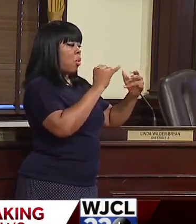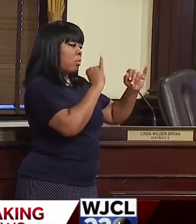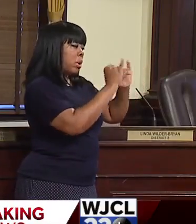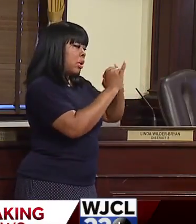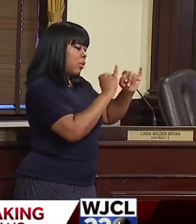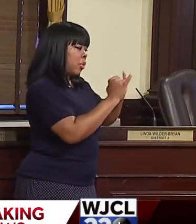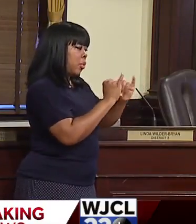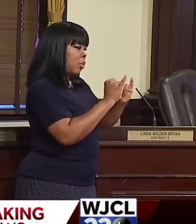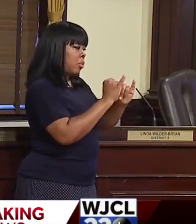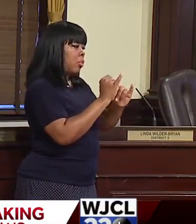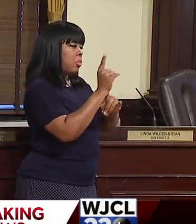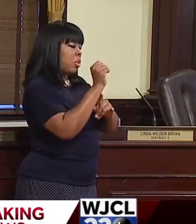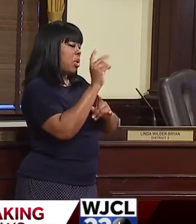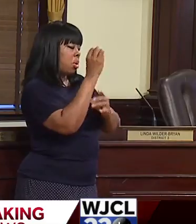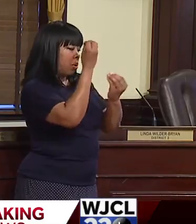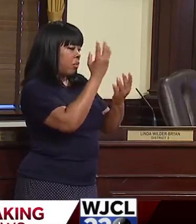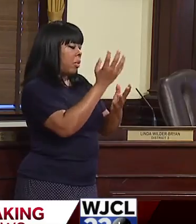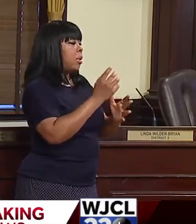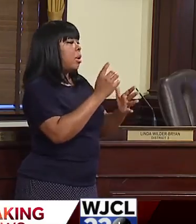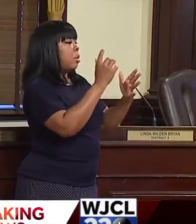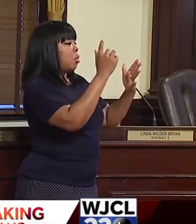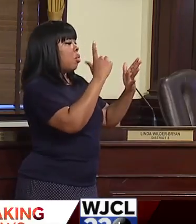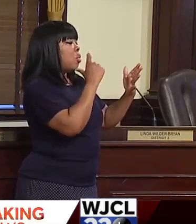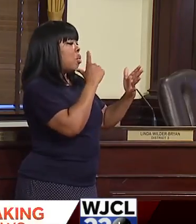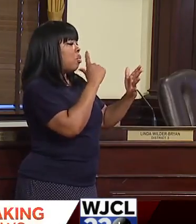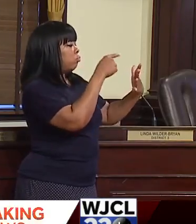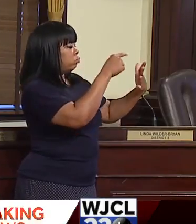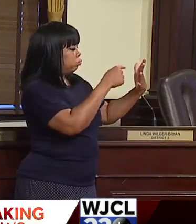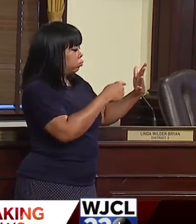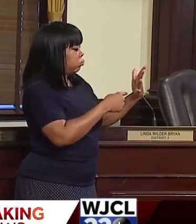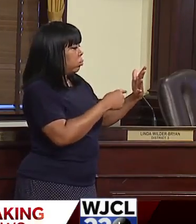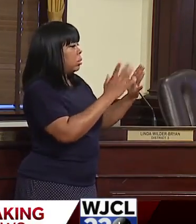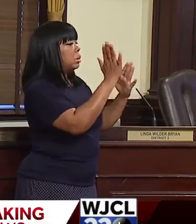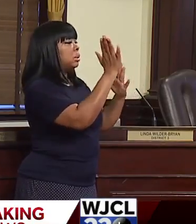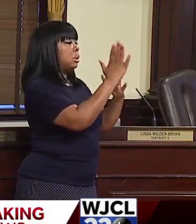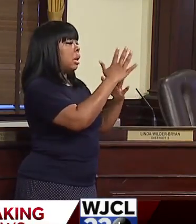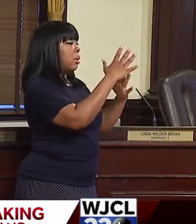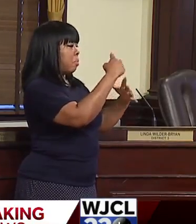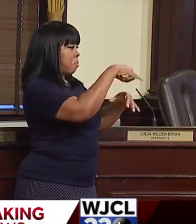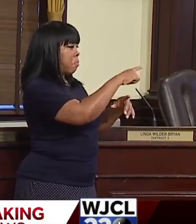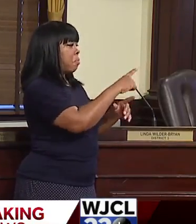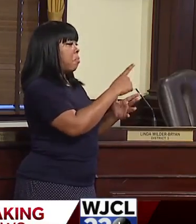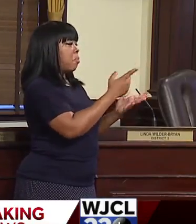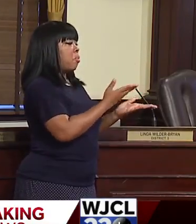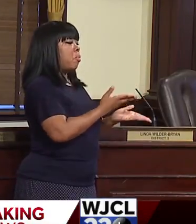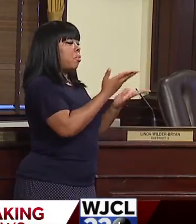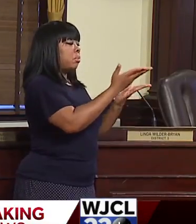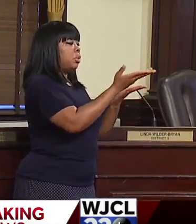we are allowed by law when we identify the top candidates.